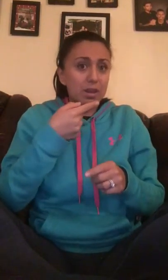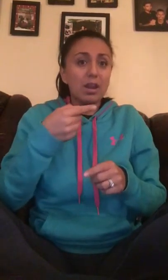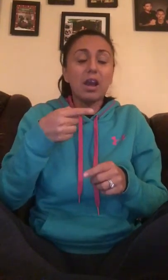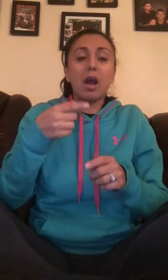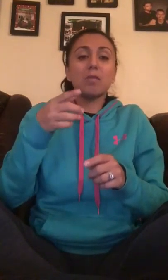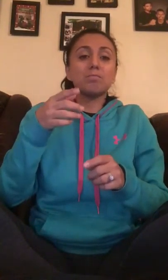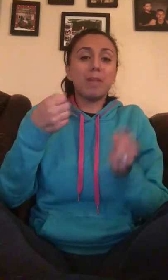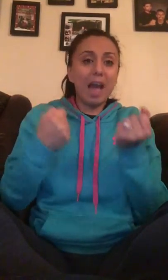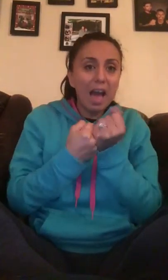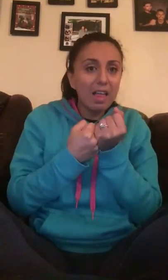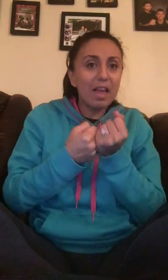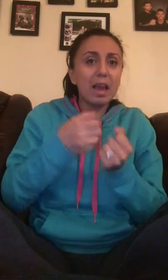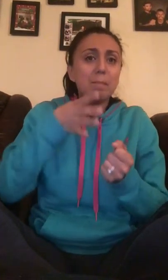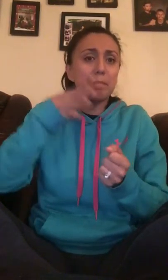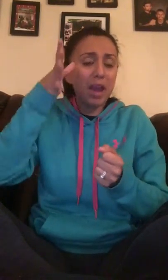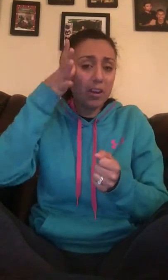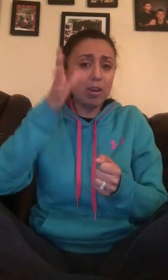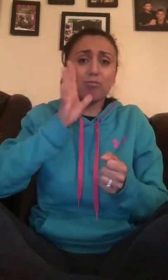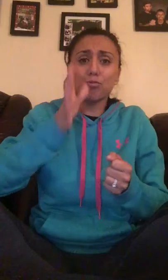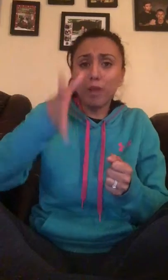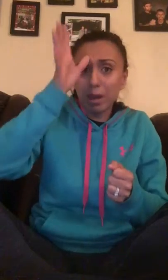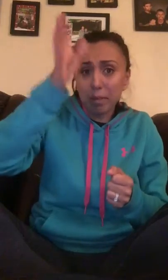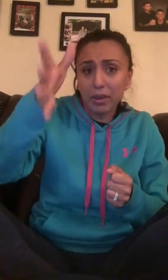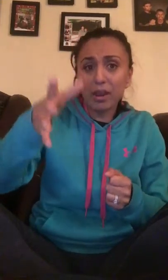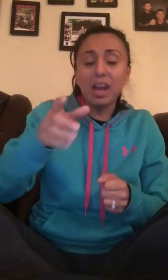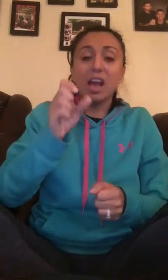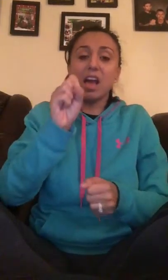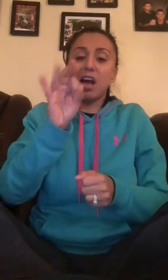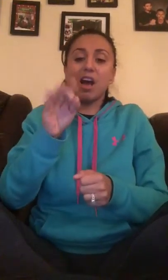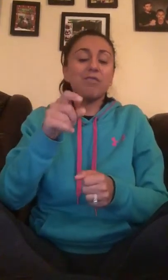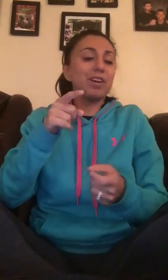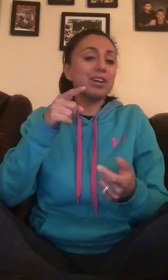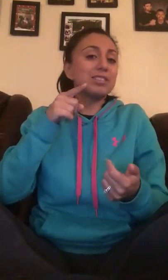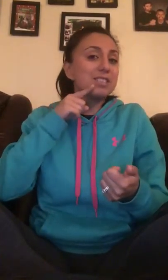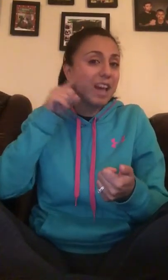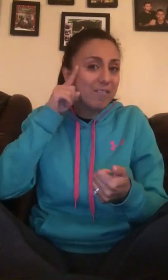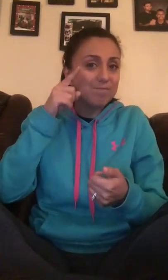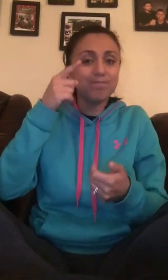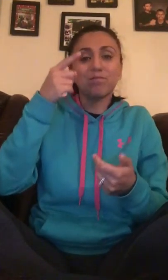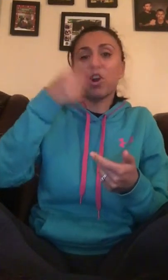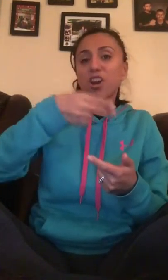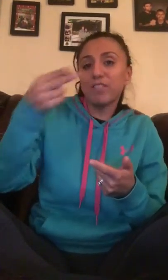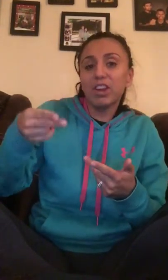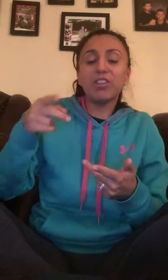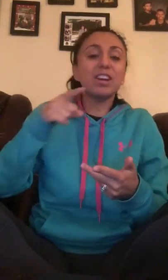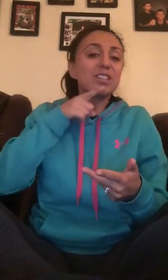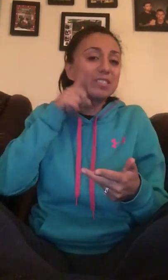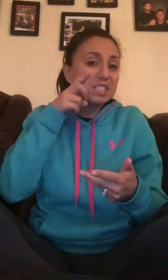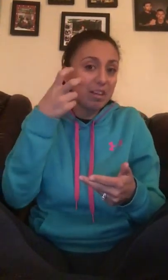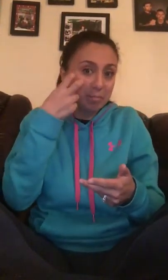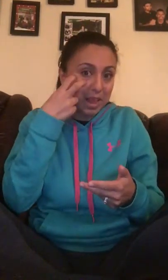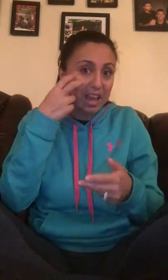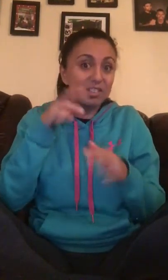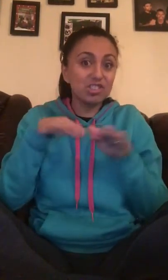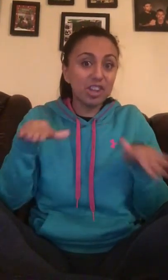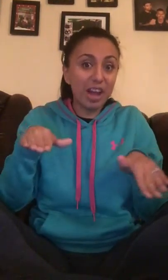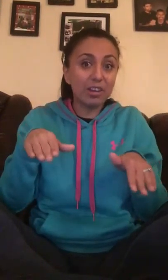ally, parent, grandparent of a deaf, hard of hearing, deaf, blind child.